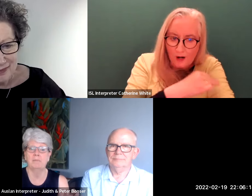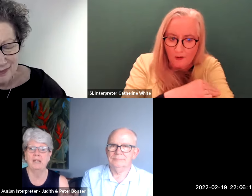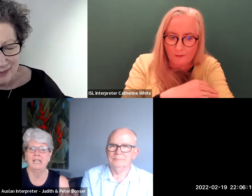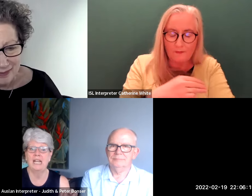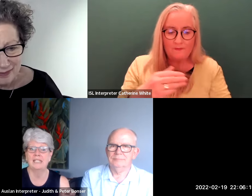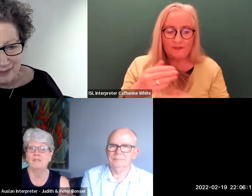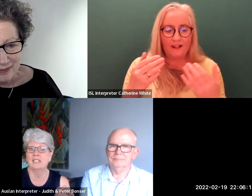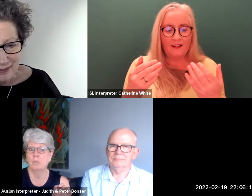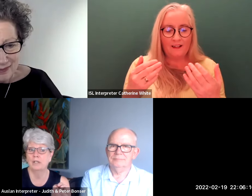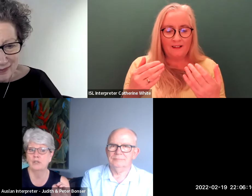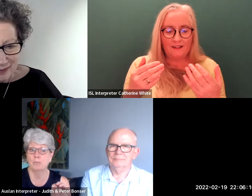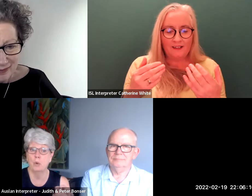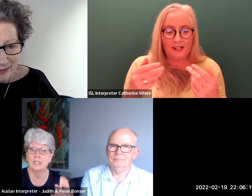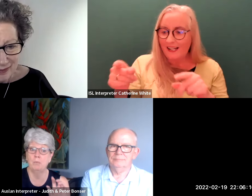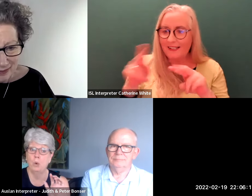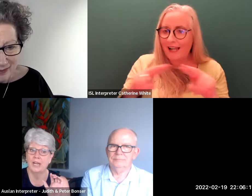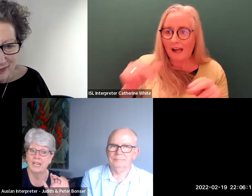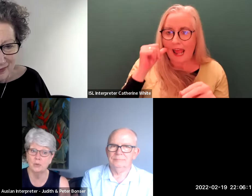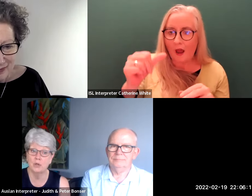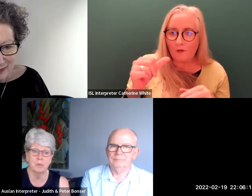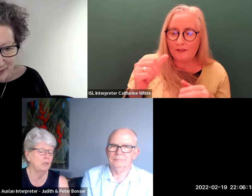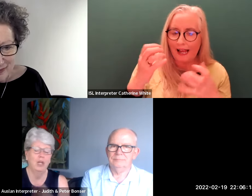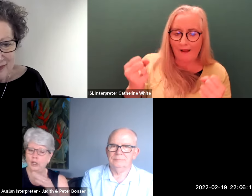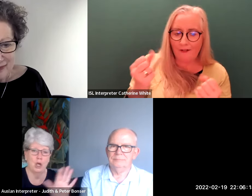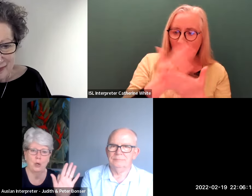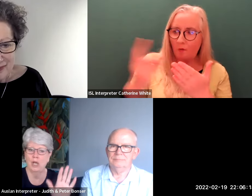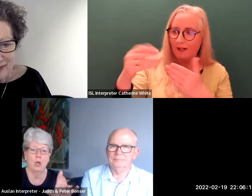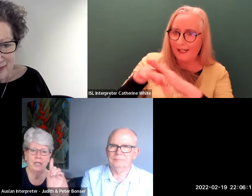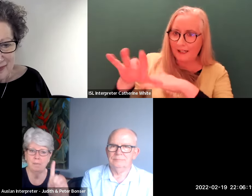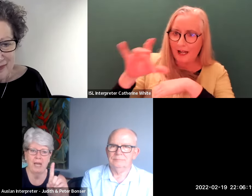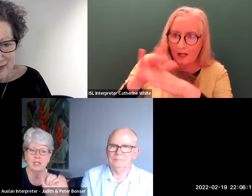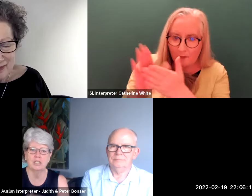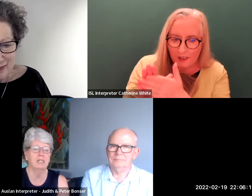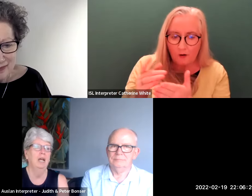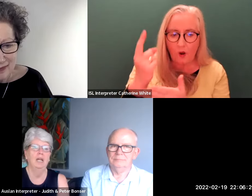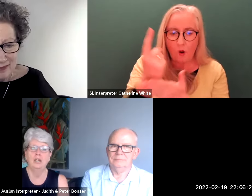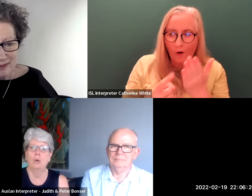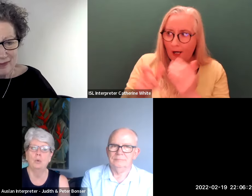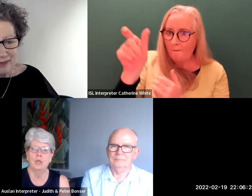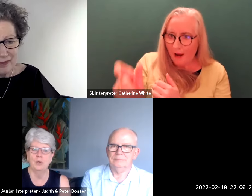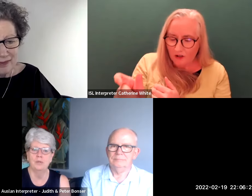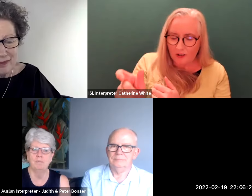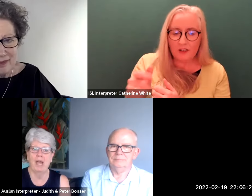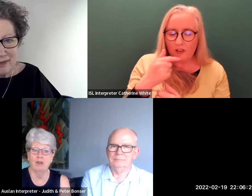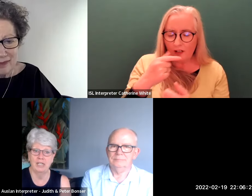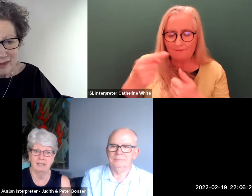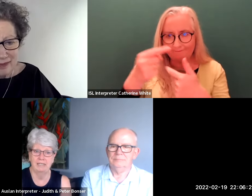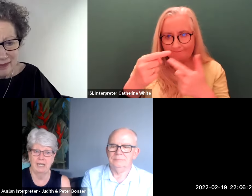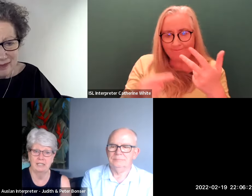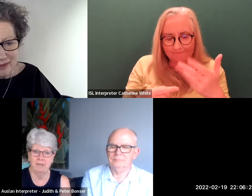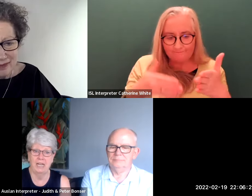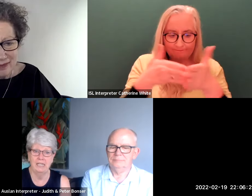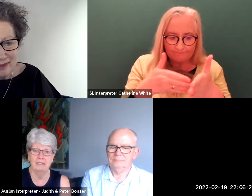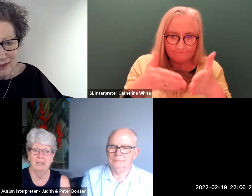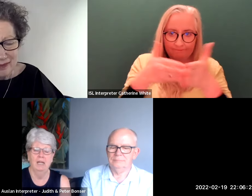he hasn't been allowed to have someone supporting walking into a hospital no only the patient you know all those barriers that